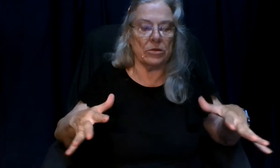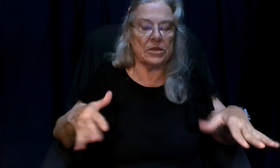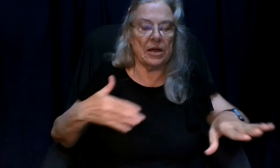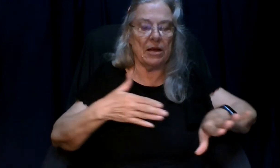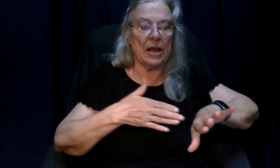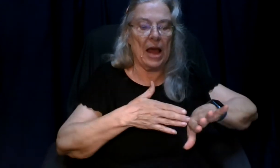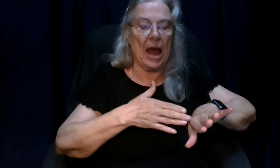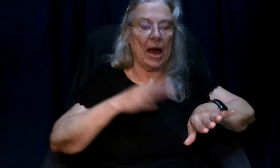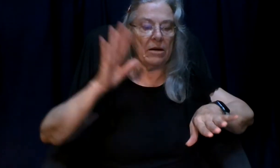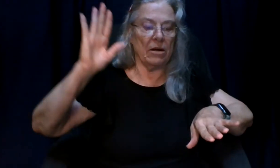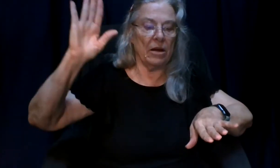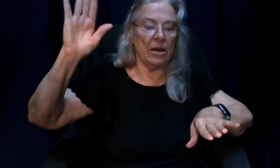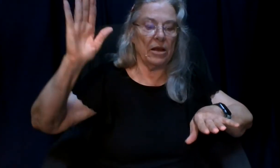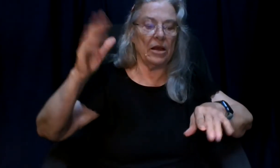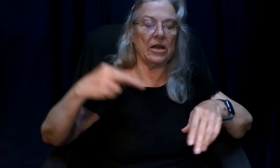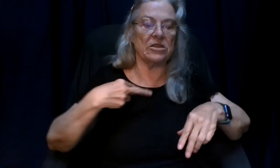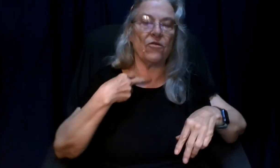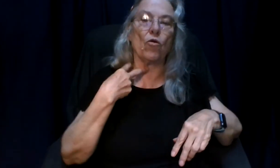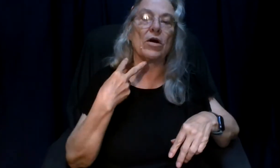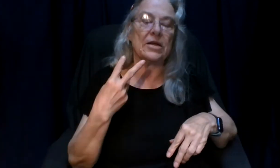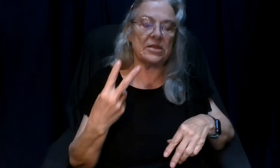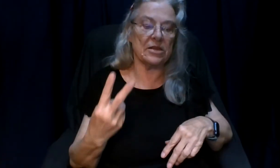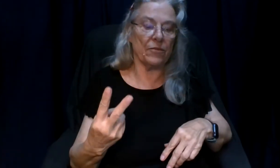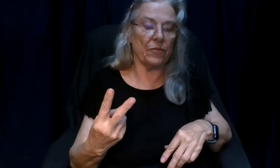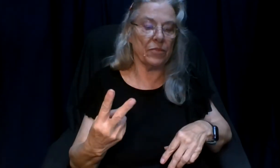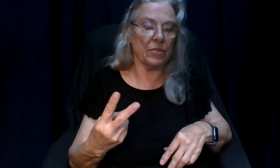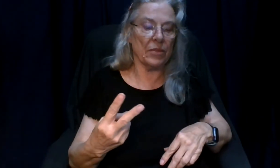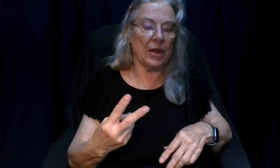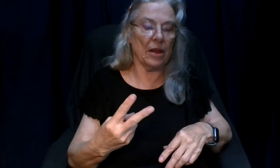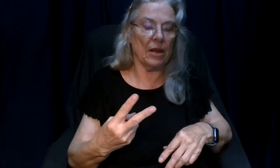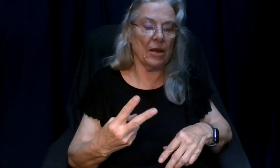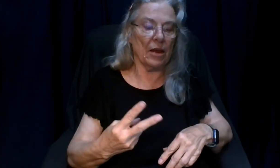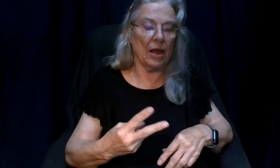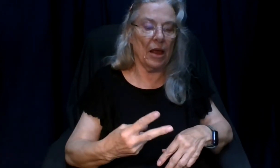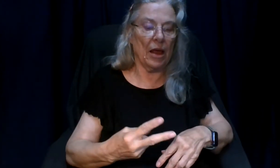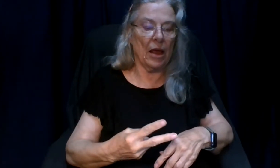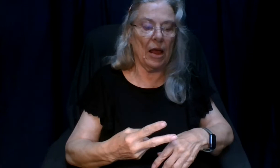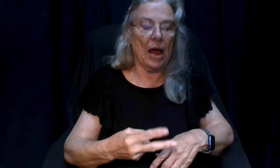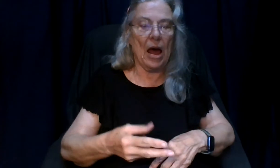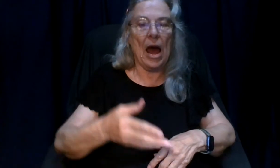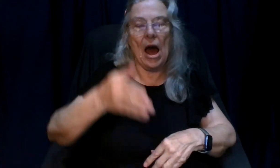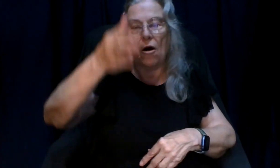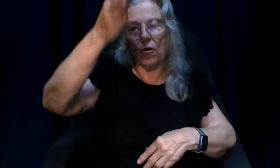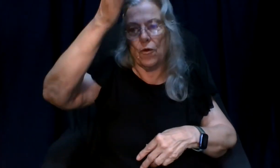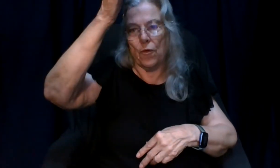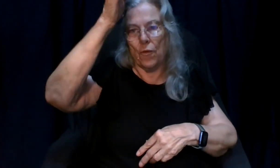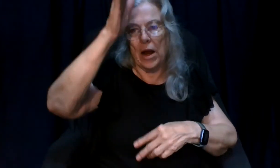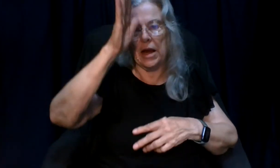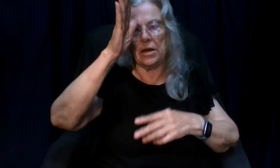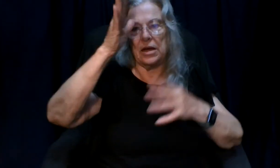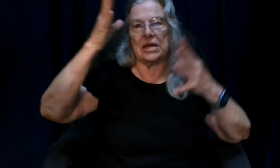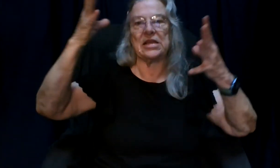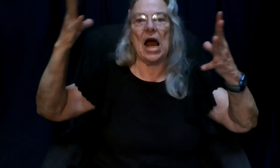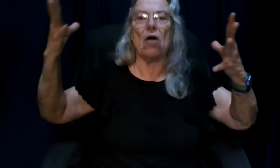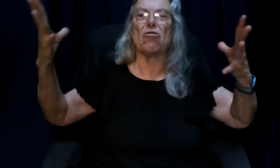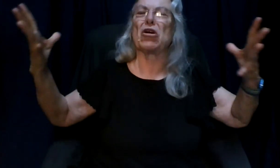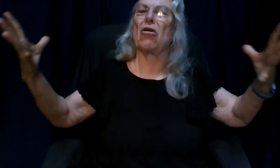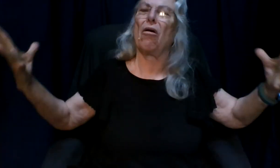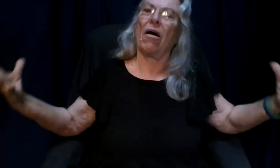at his voice how great is our god